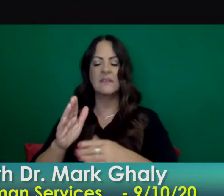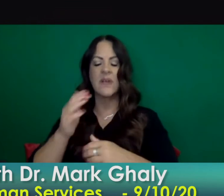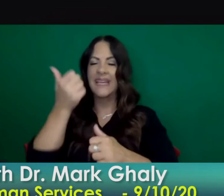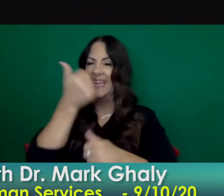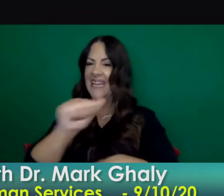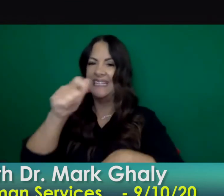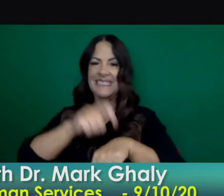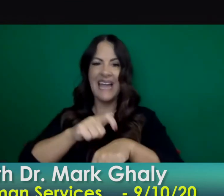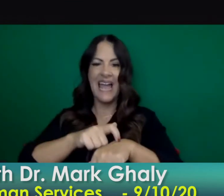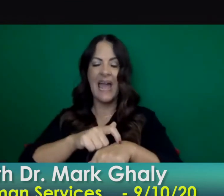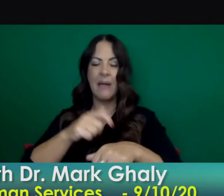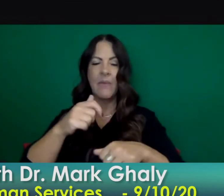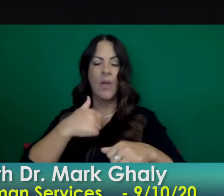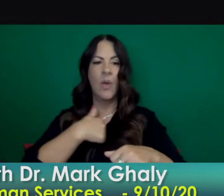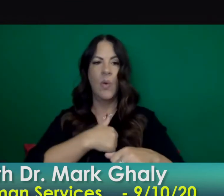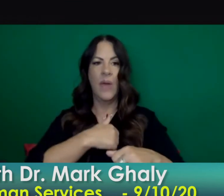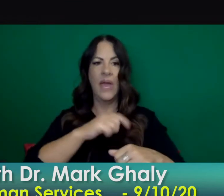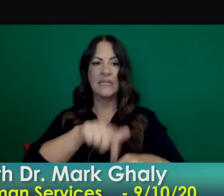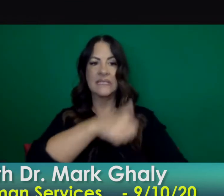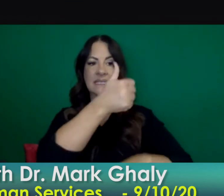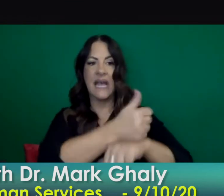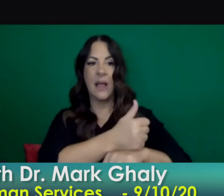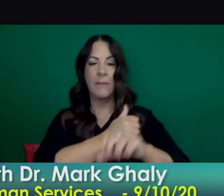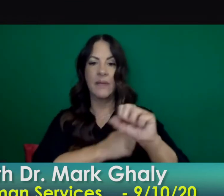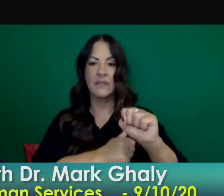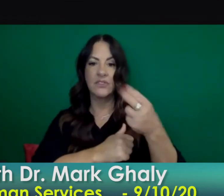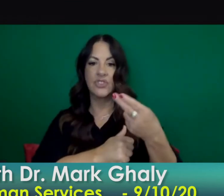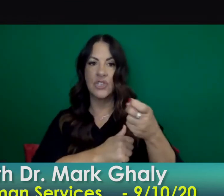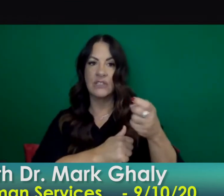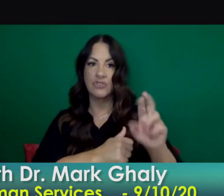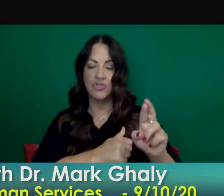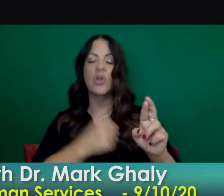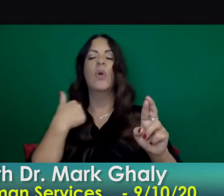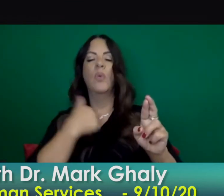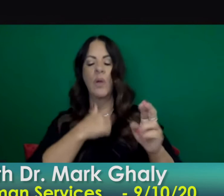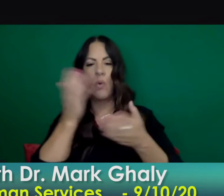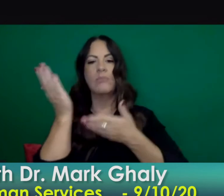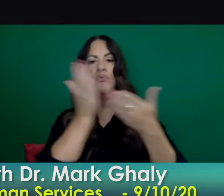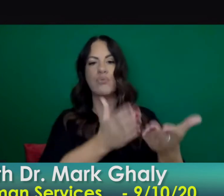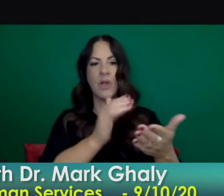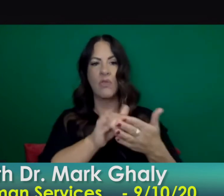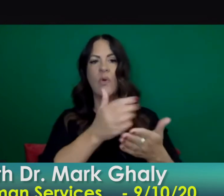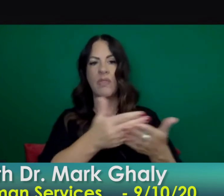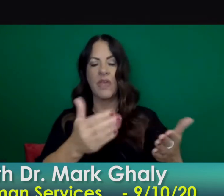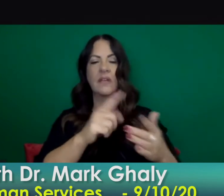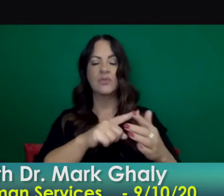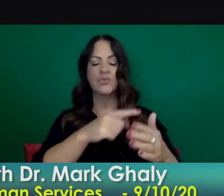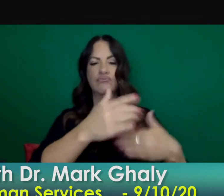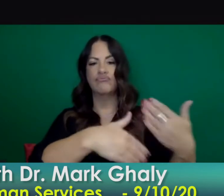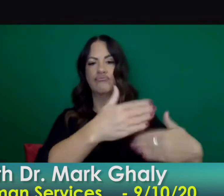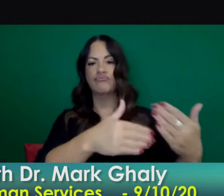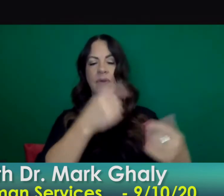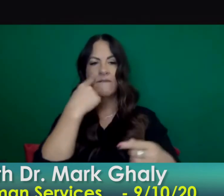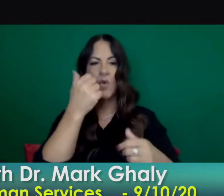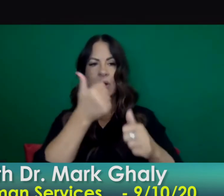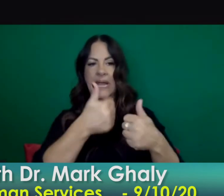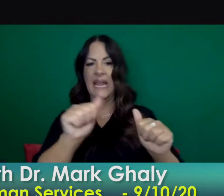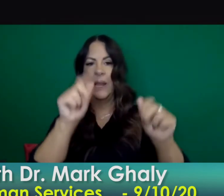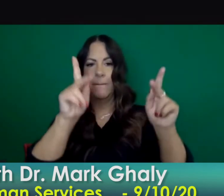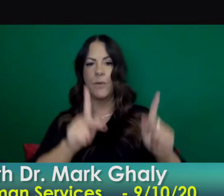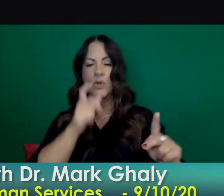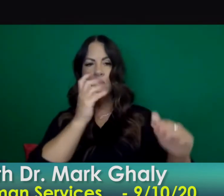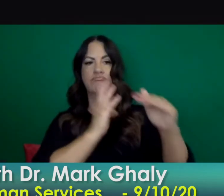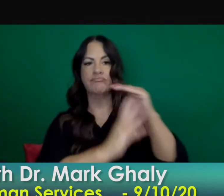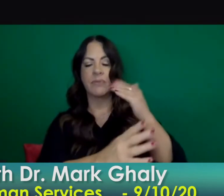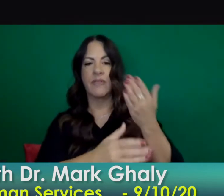and close down we move that information around with where the need uh moves to as well Spencer Castillo voice of